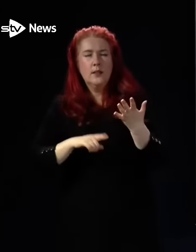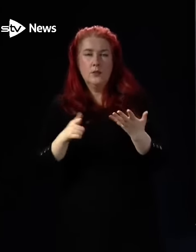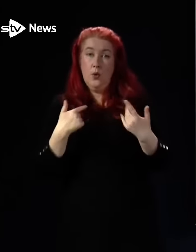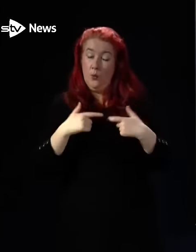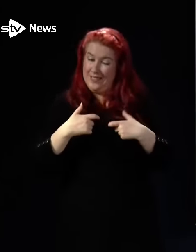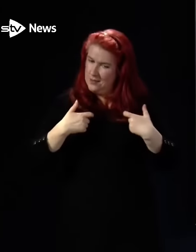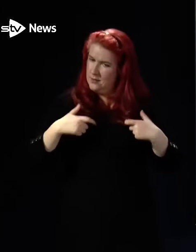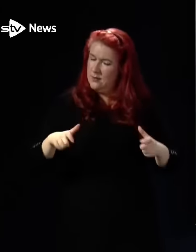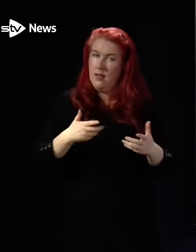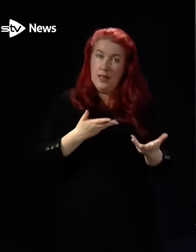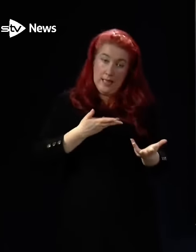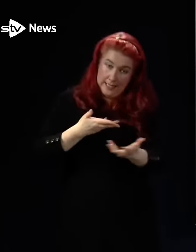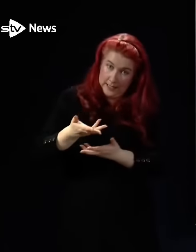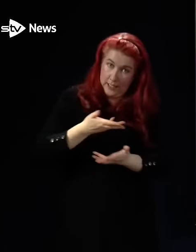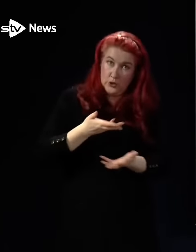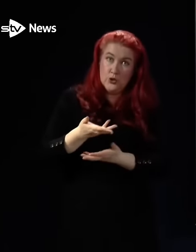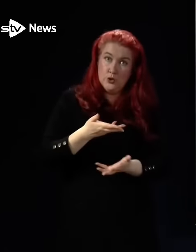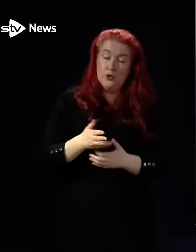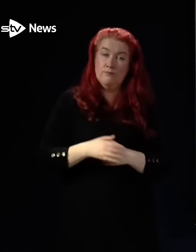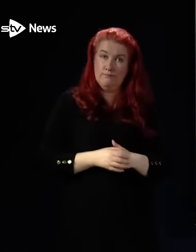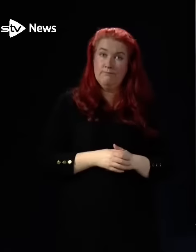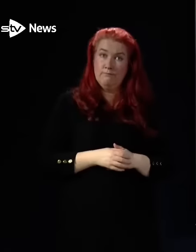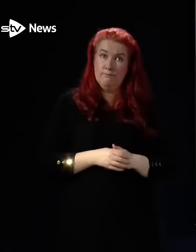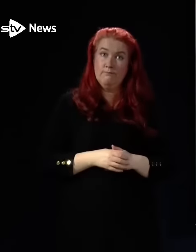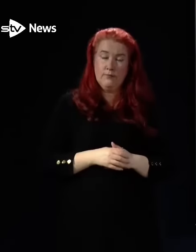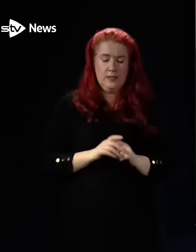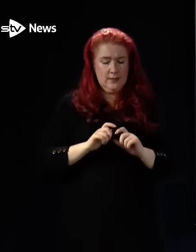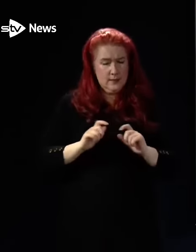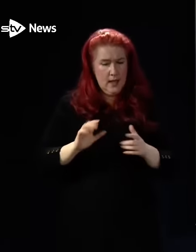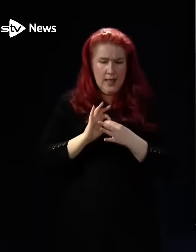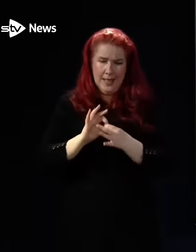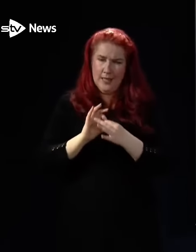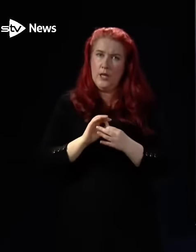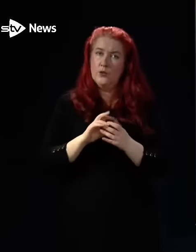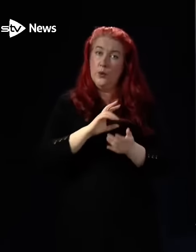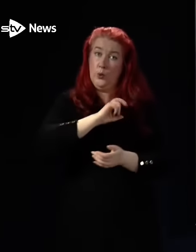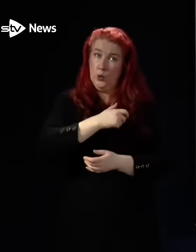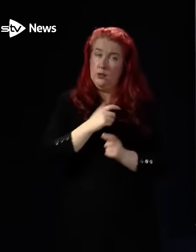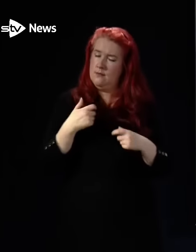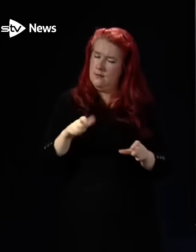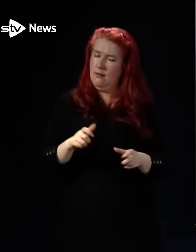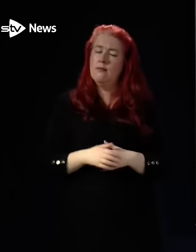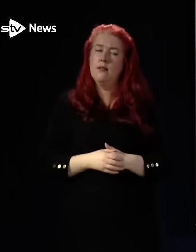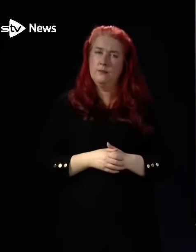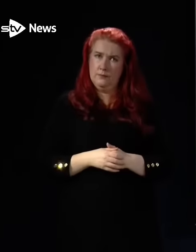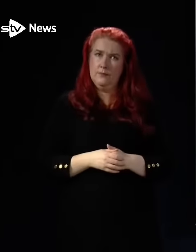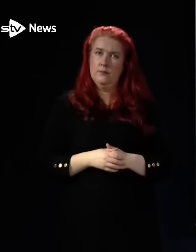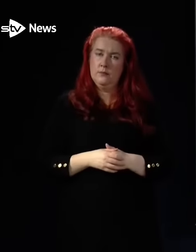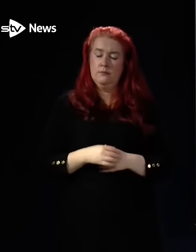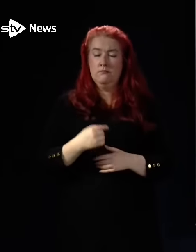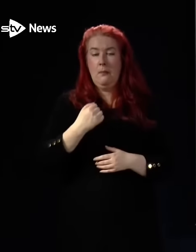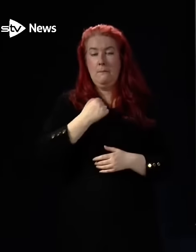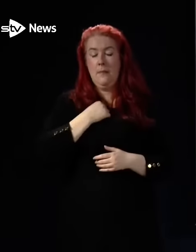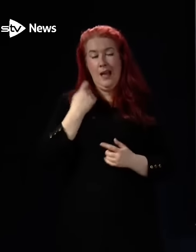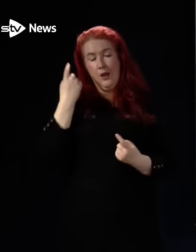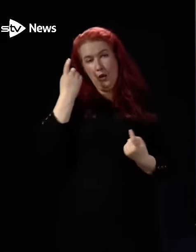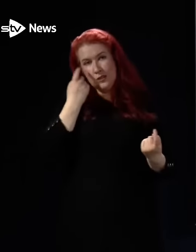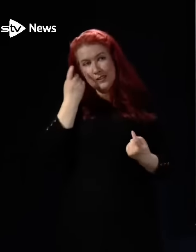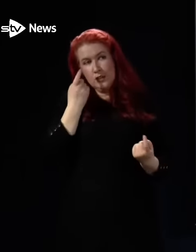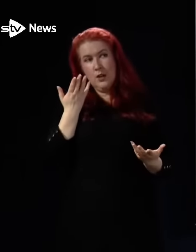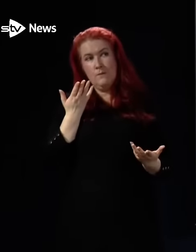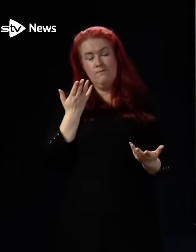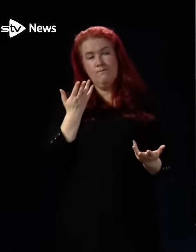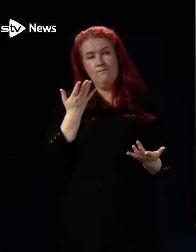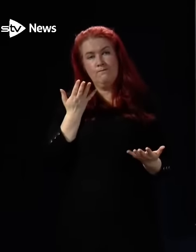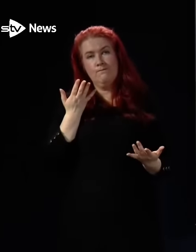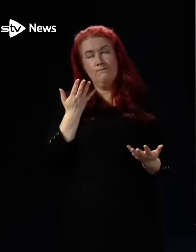actively engaged with unions, and that will continue. I consider it, and I'm not